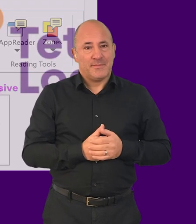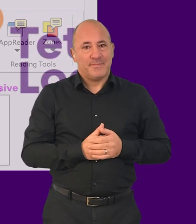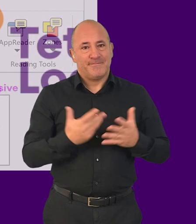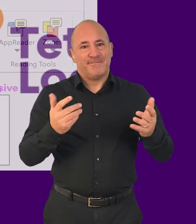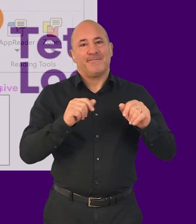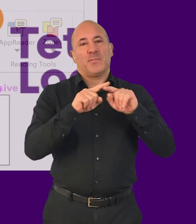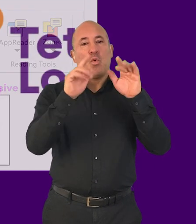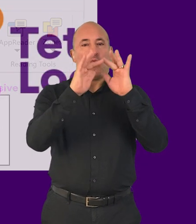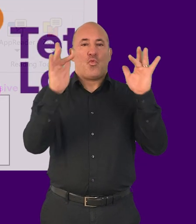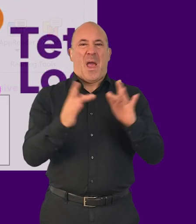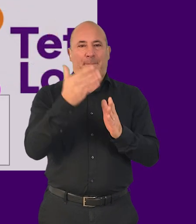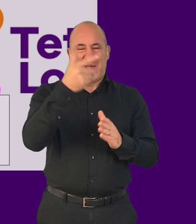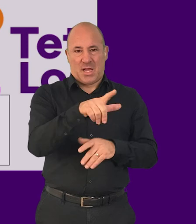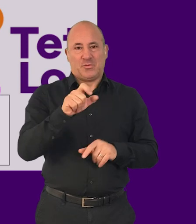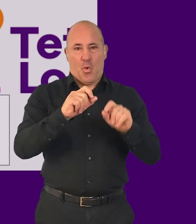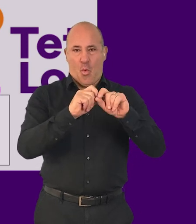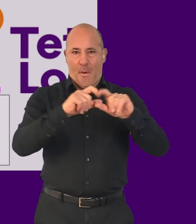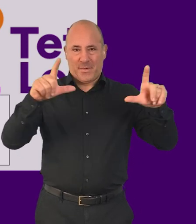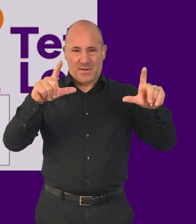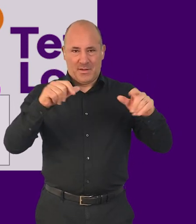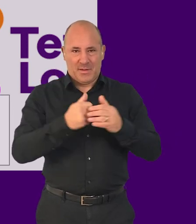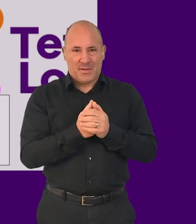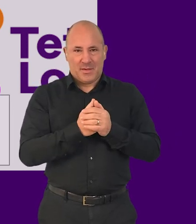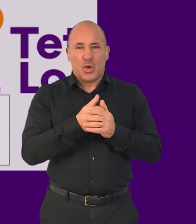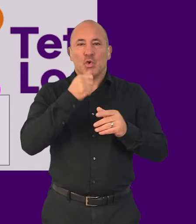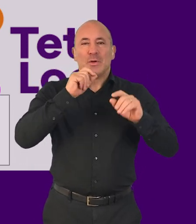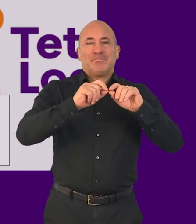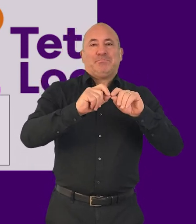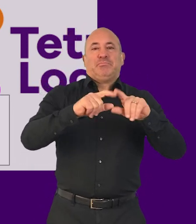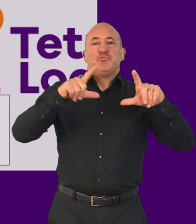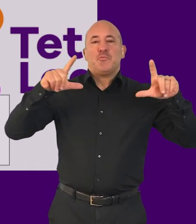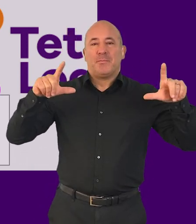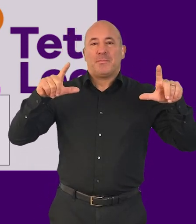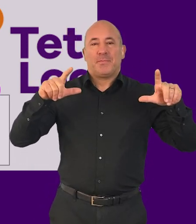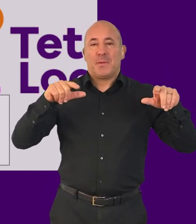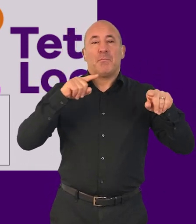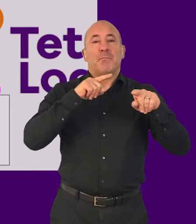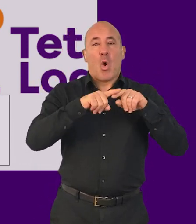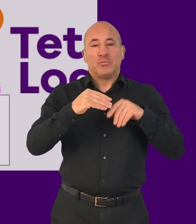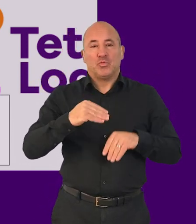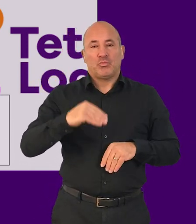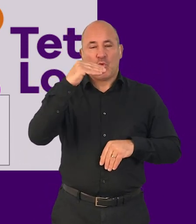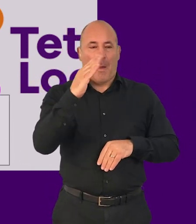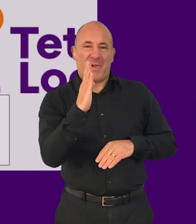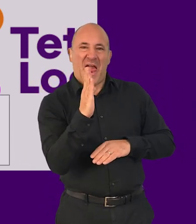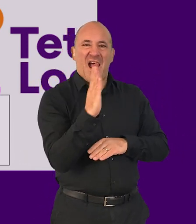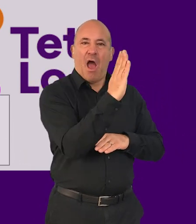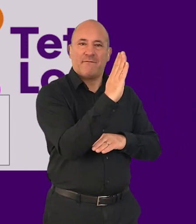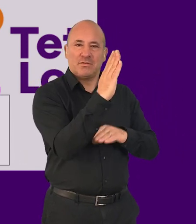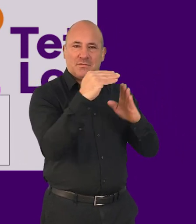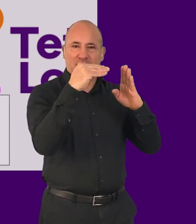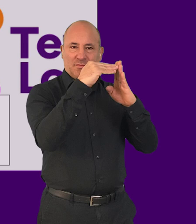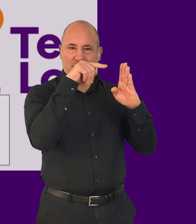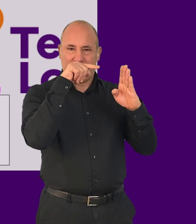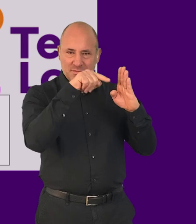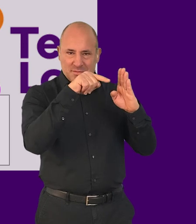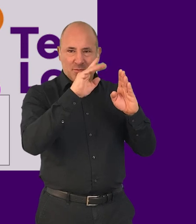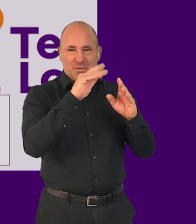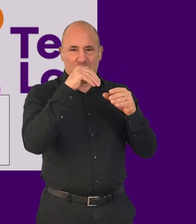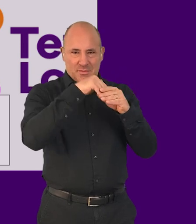When opening a web page, people who use screen magnification will generally move the viewport to the top left of the page for content in a